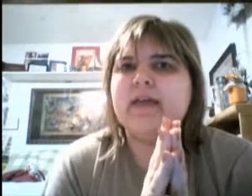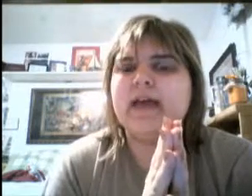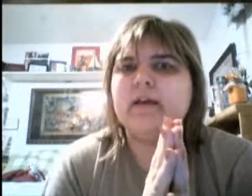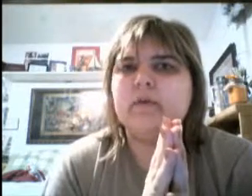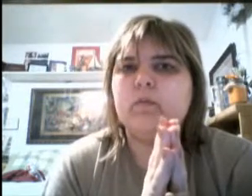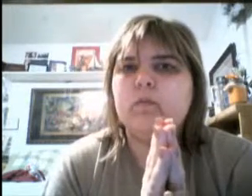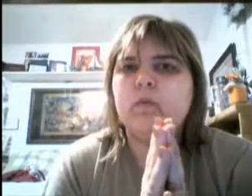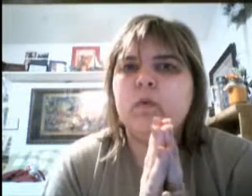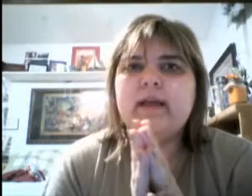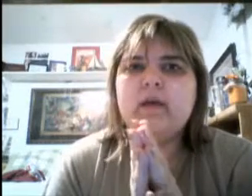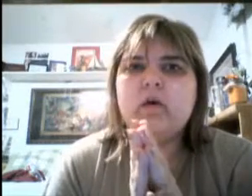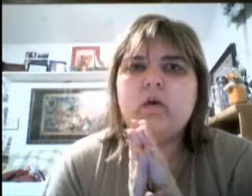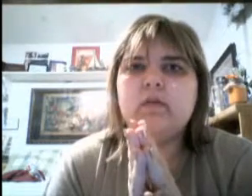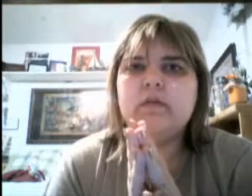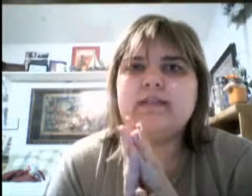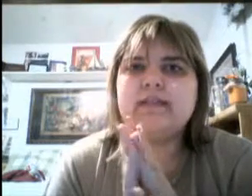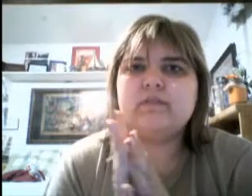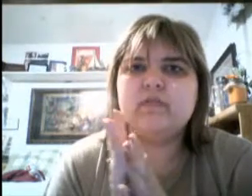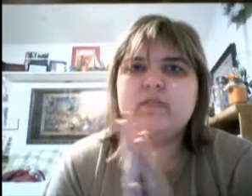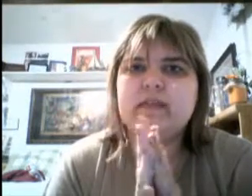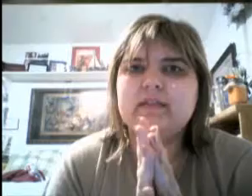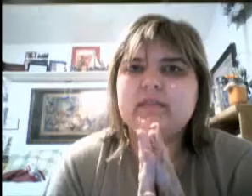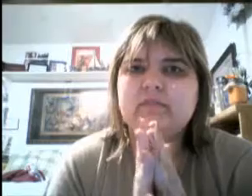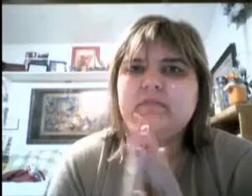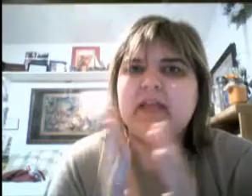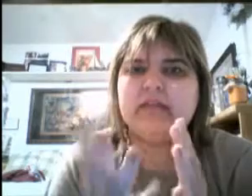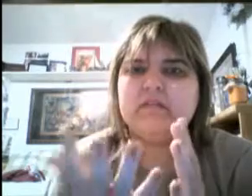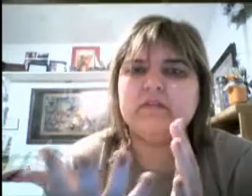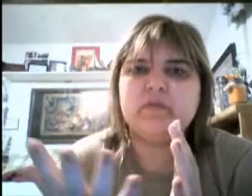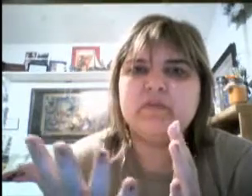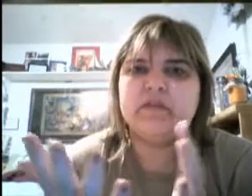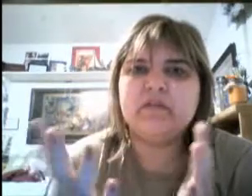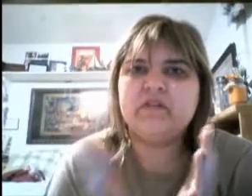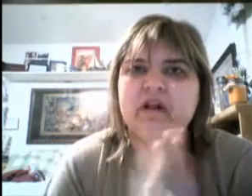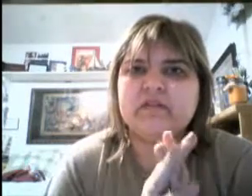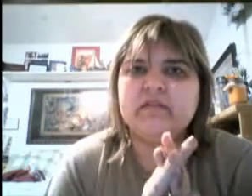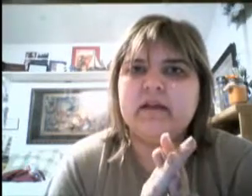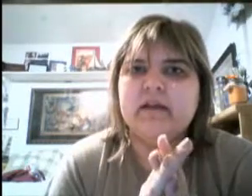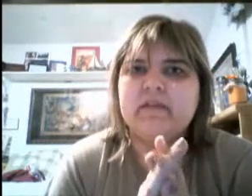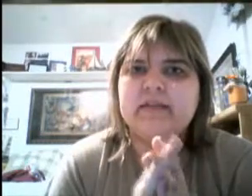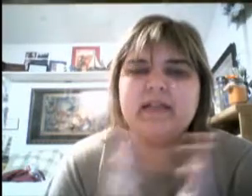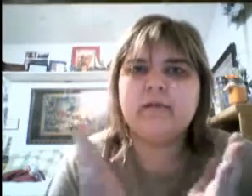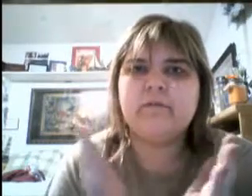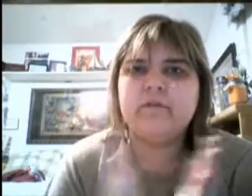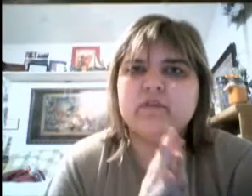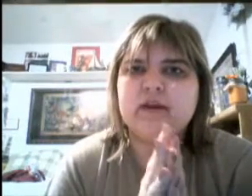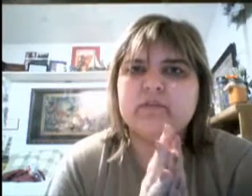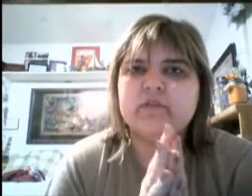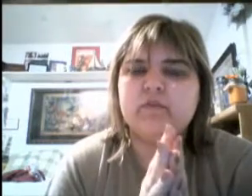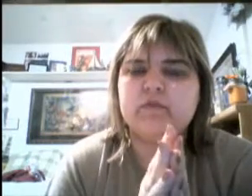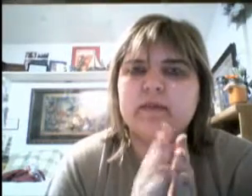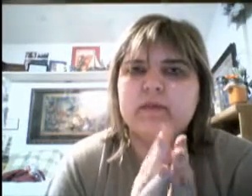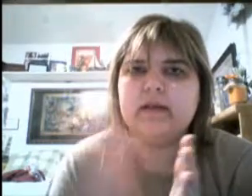of that what at all this next movie is, like, supposed to be good or not. Uh, because I love the first Pirates movie, but